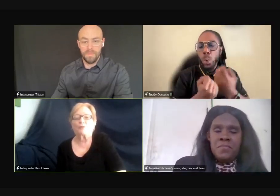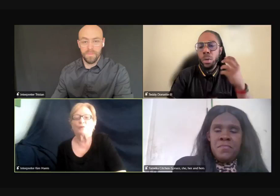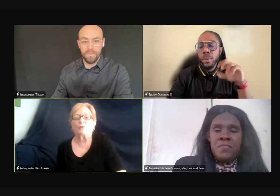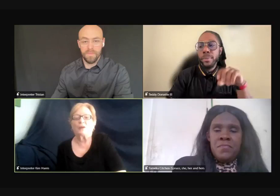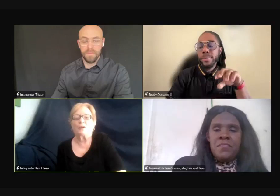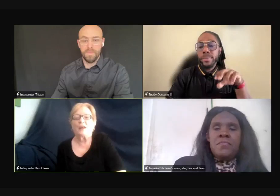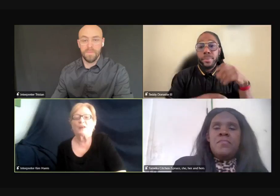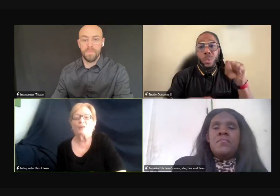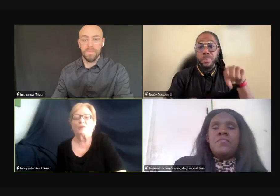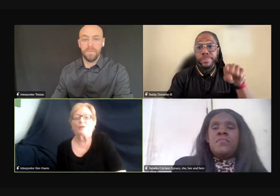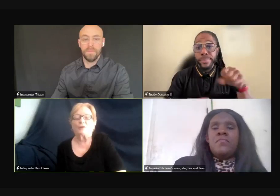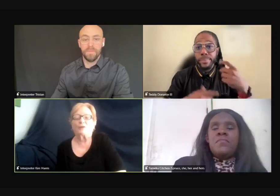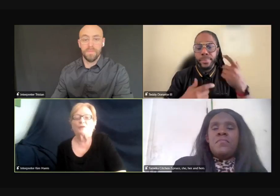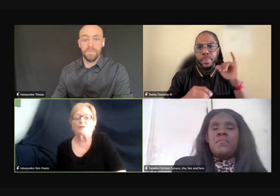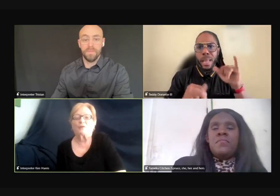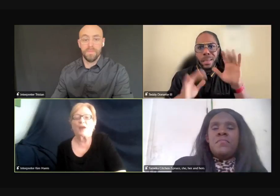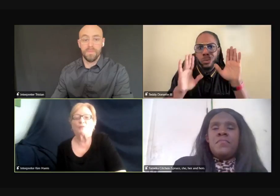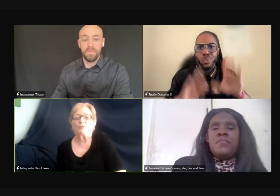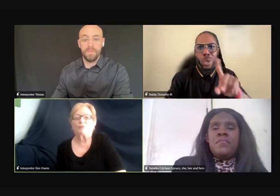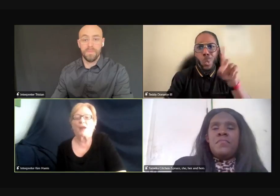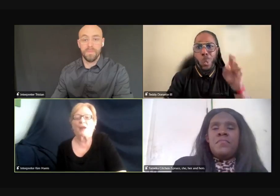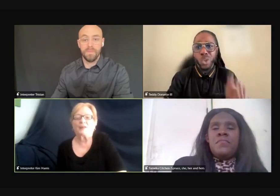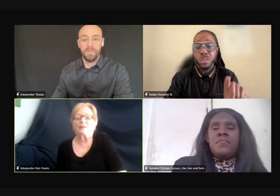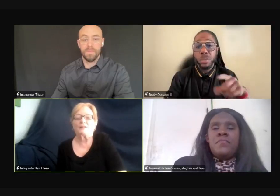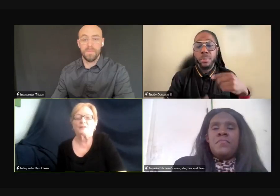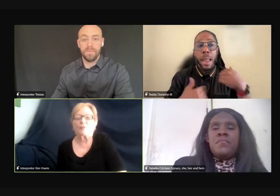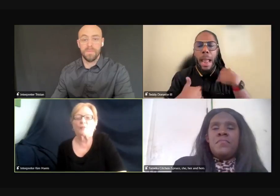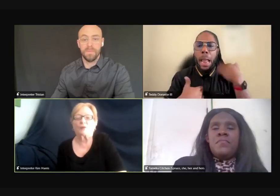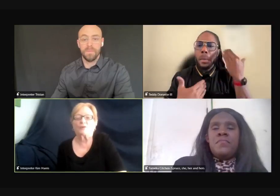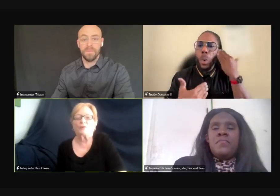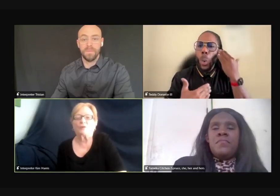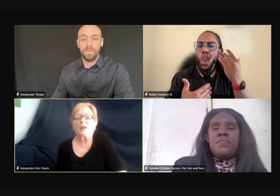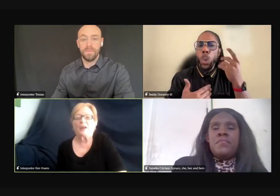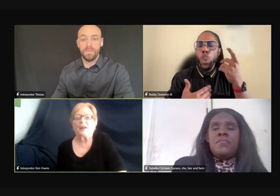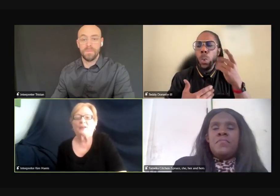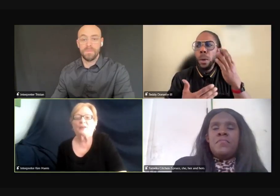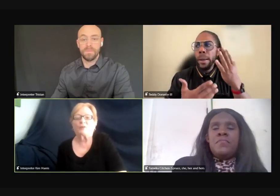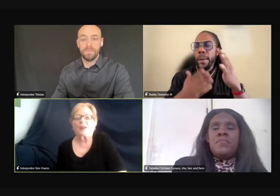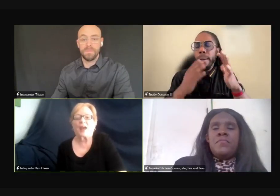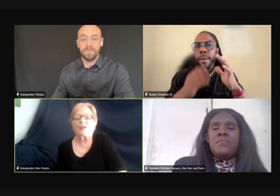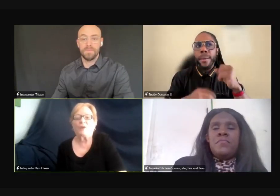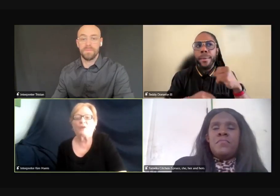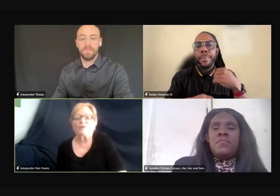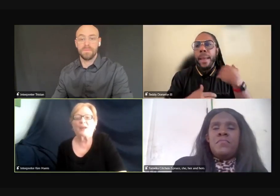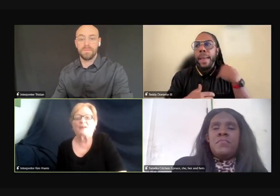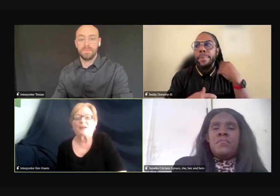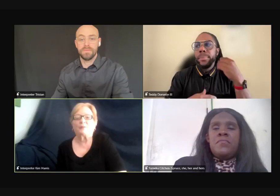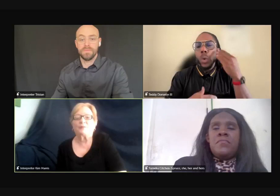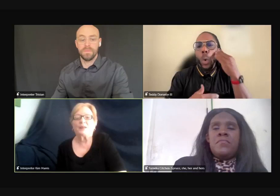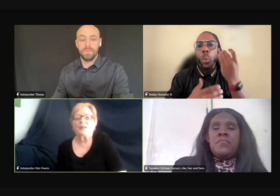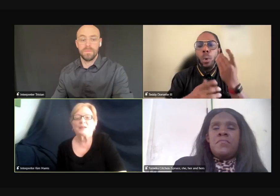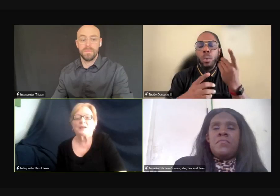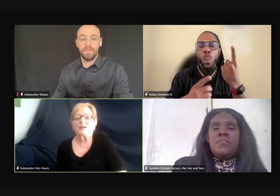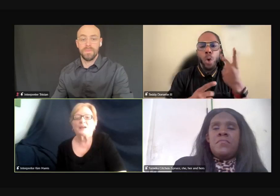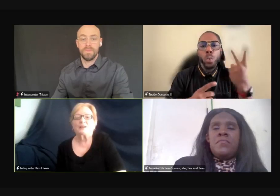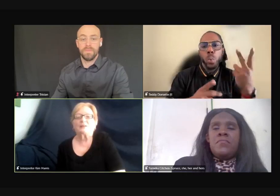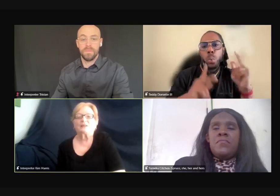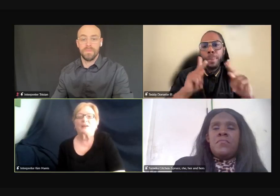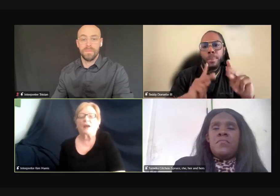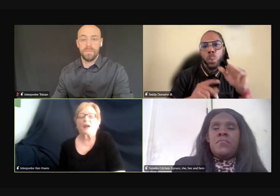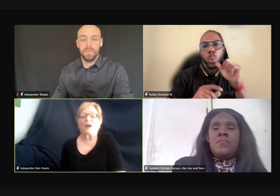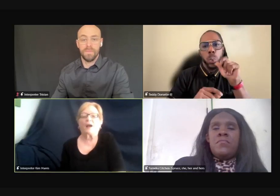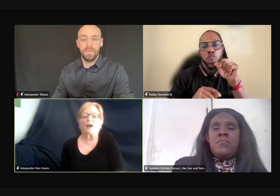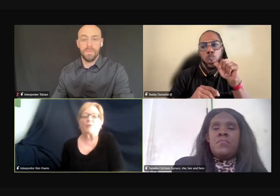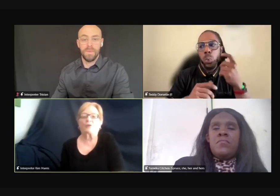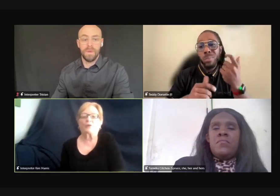work through Lord, you know, through that we've needed the support too in Detroit. And I know that, um, uh,